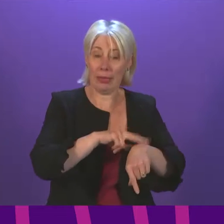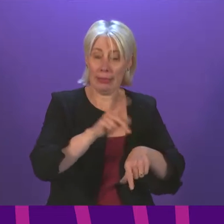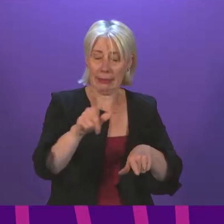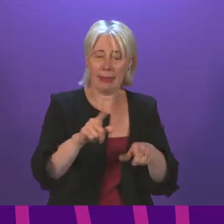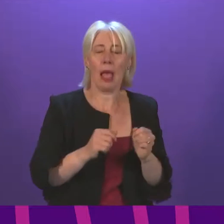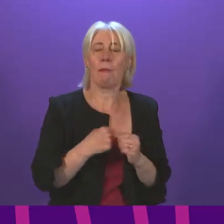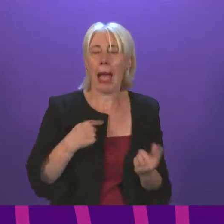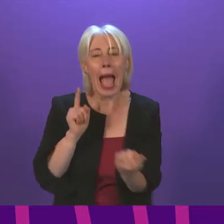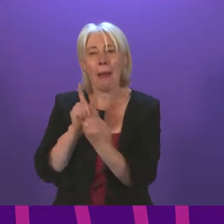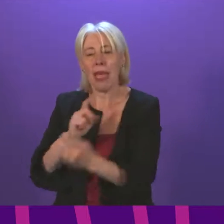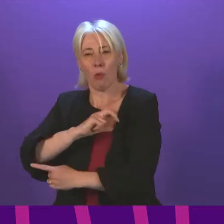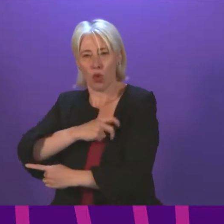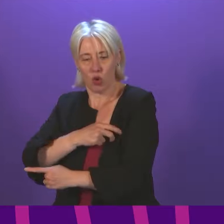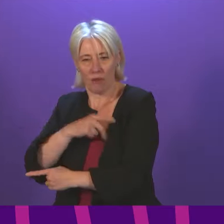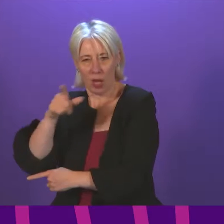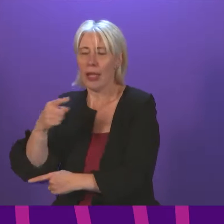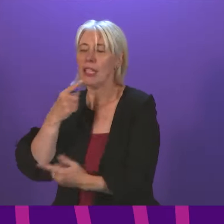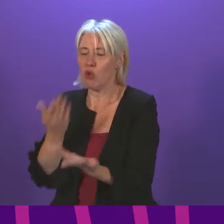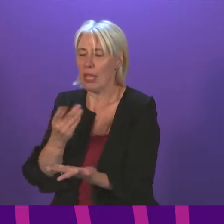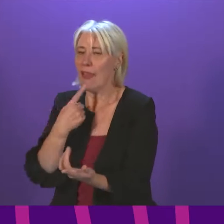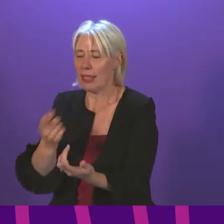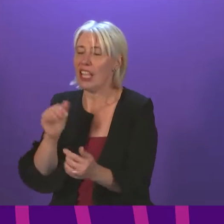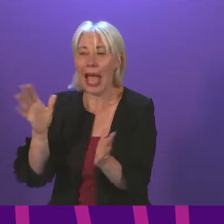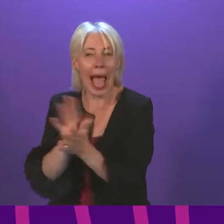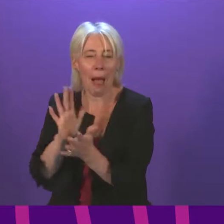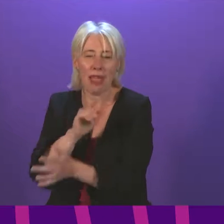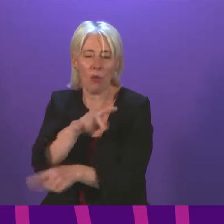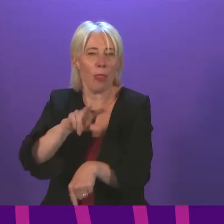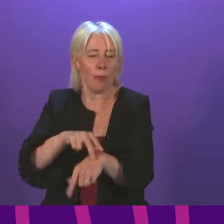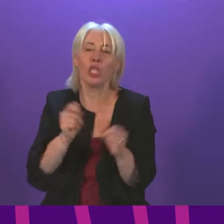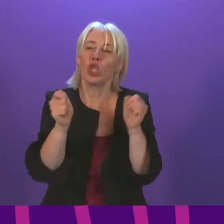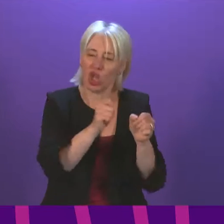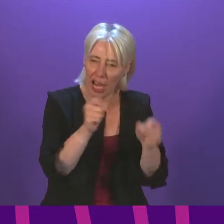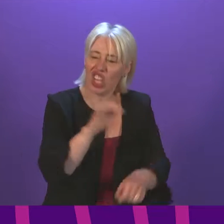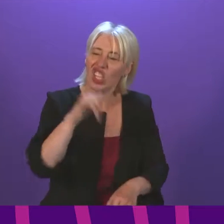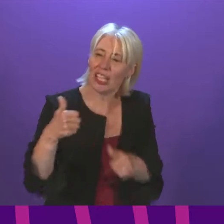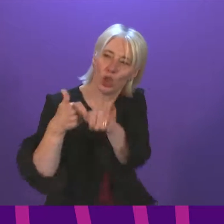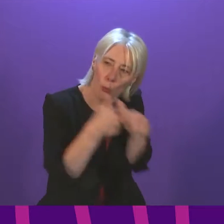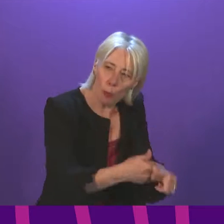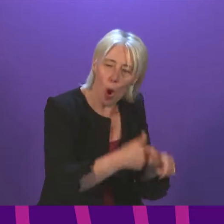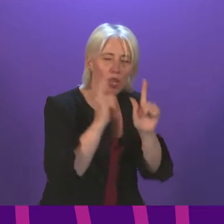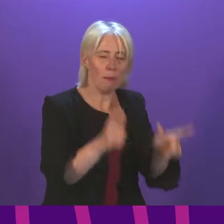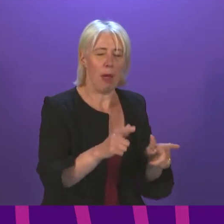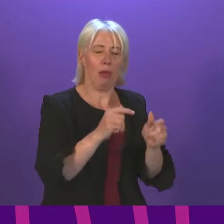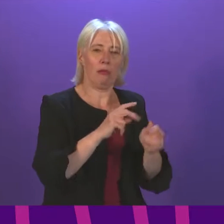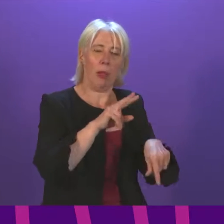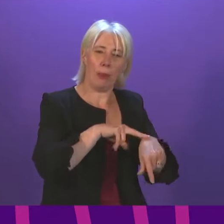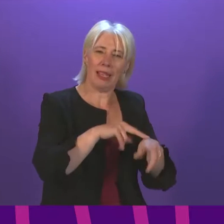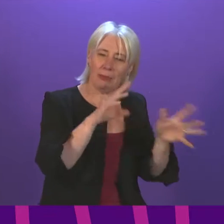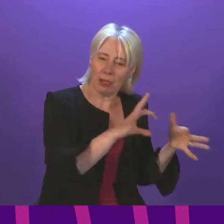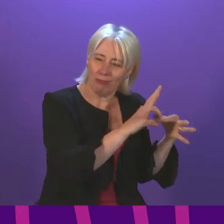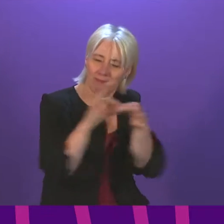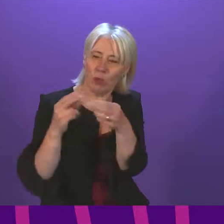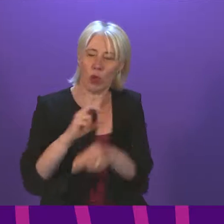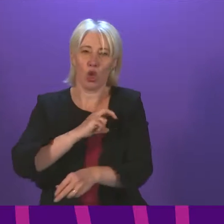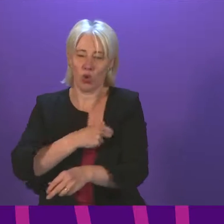Unison earlier today and they confirmed their support for the organisational changes. However, it is vitally important that Police Scotland work closely with trade unions and affected